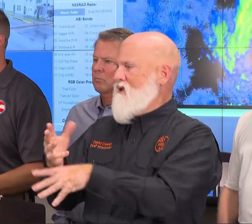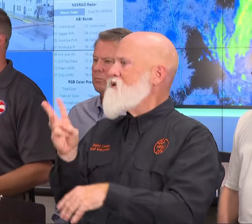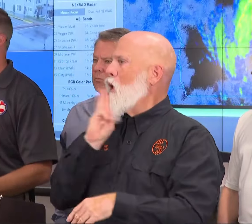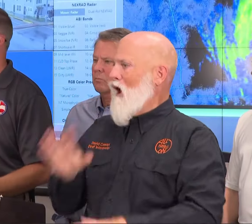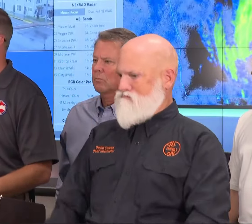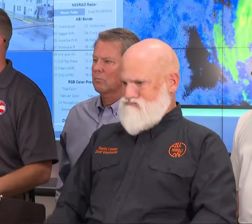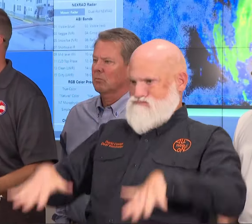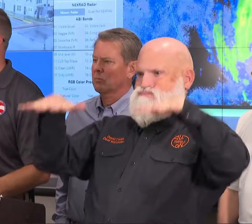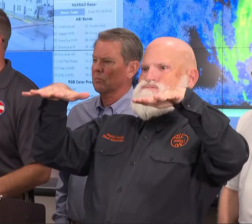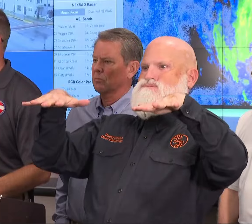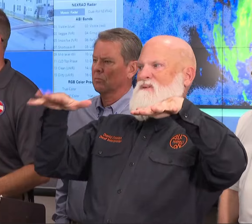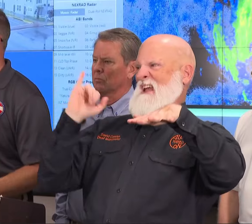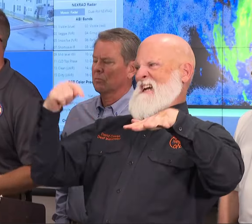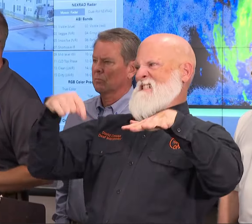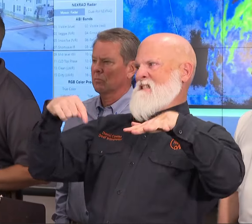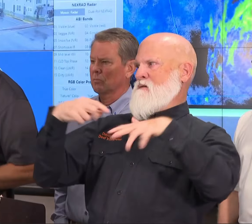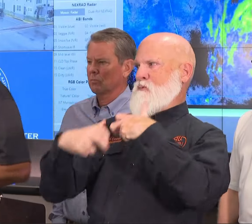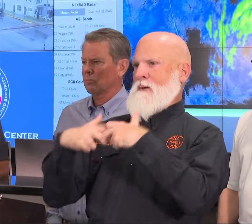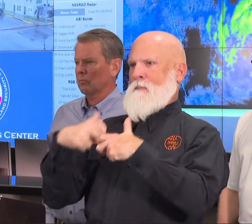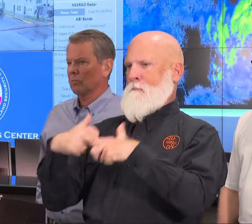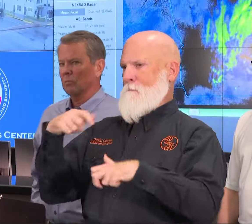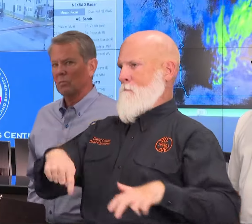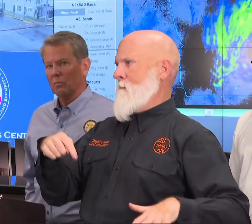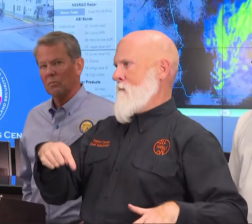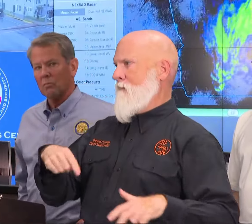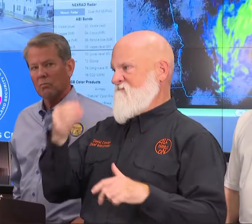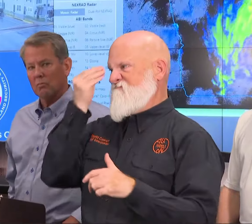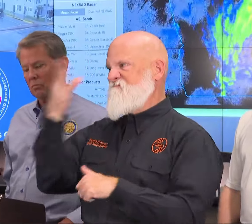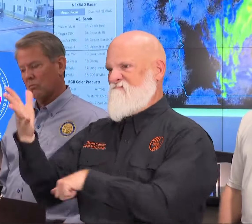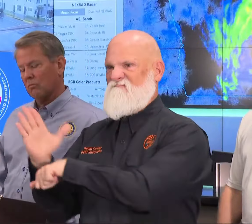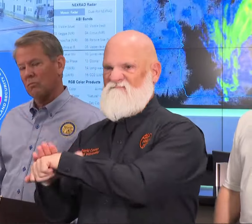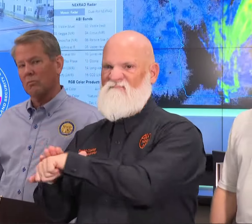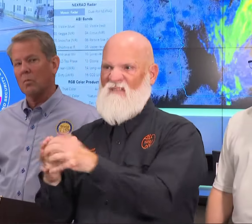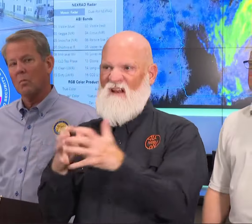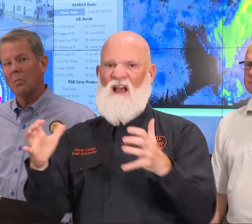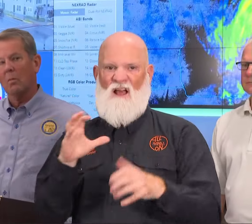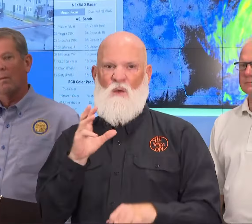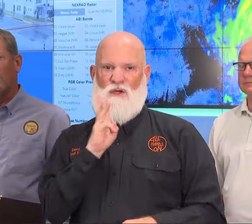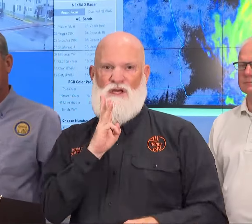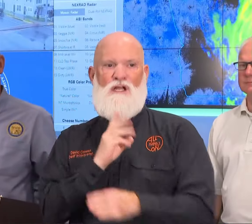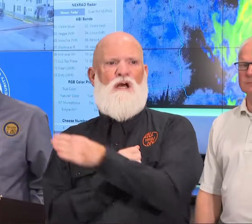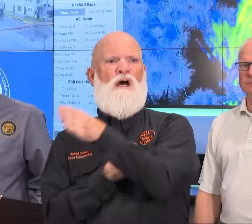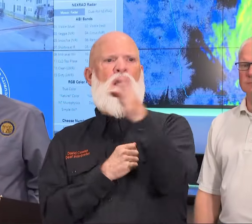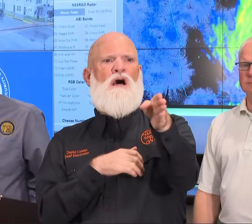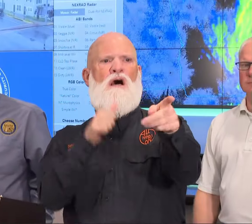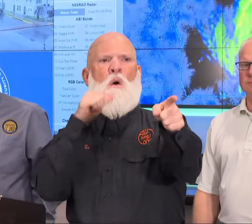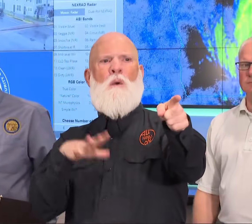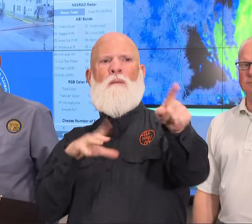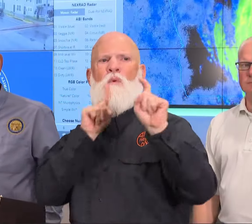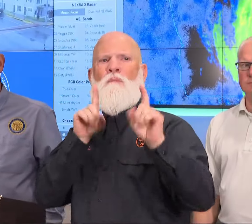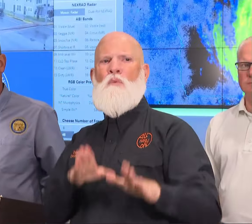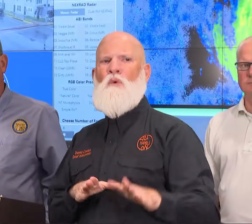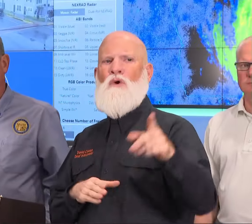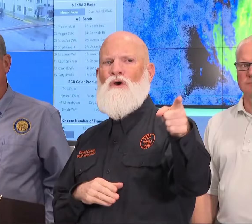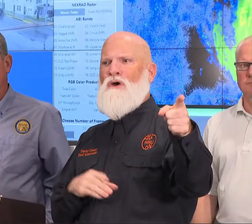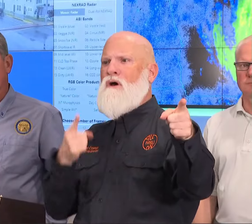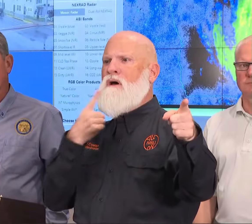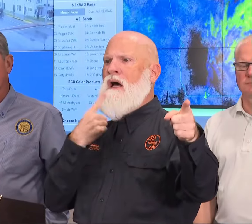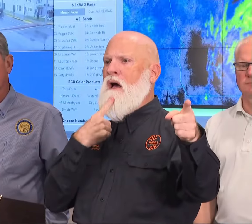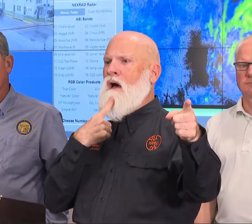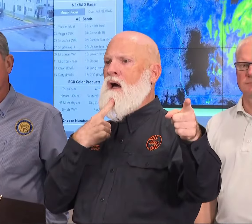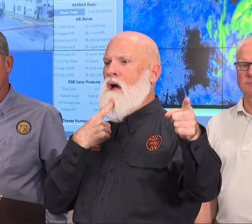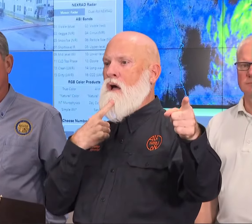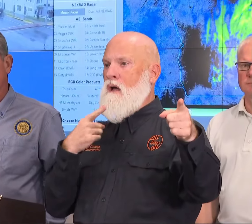copious amounts of rain. I know you were saying that right now, and it's hard to predict, but the rain with recovery could be weeks